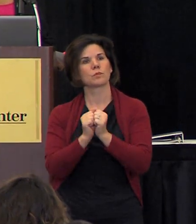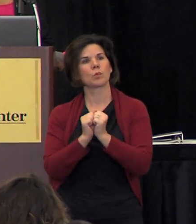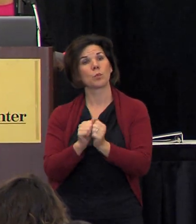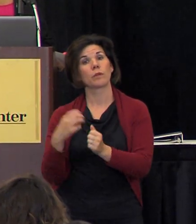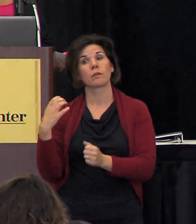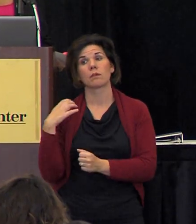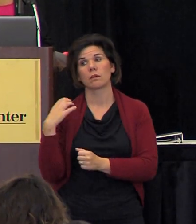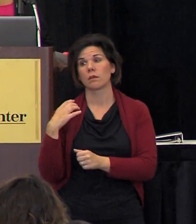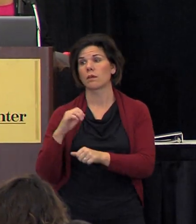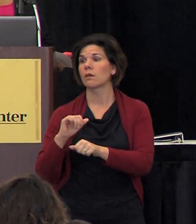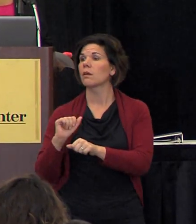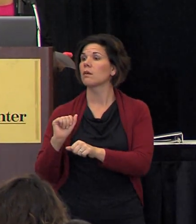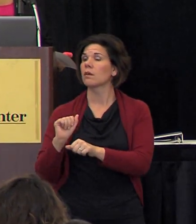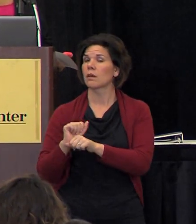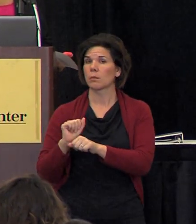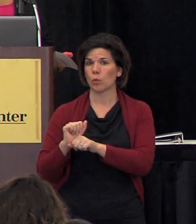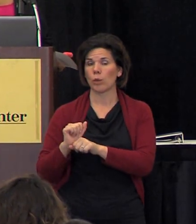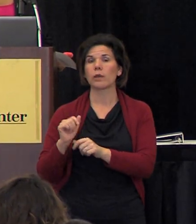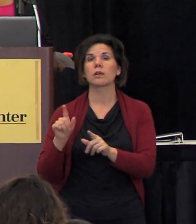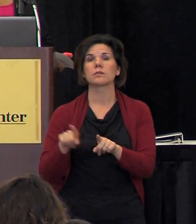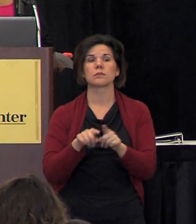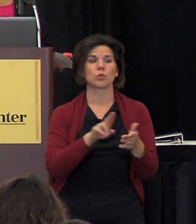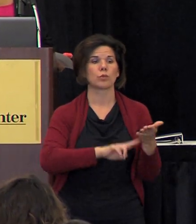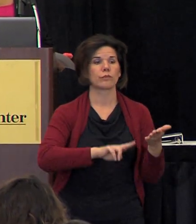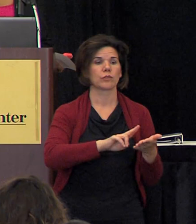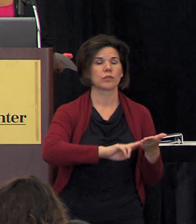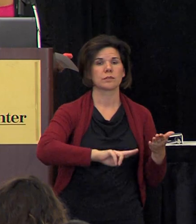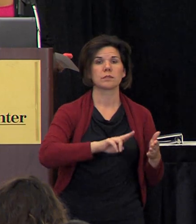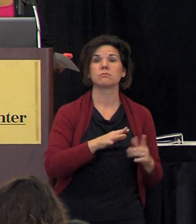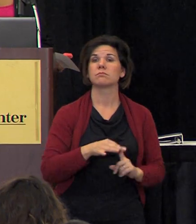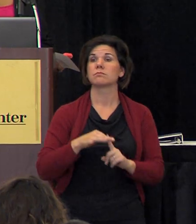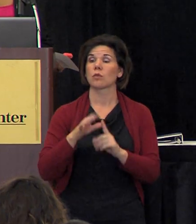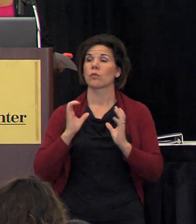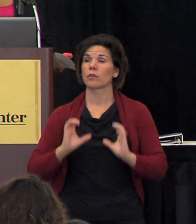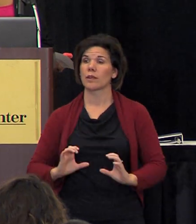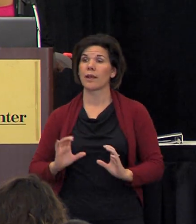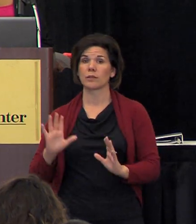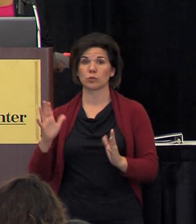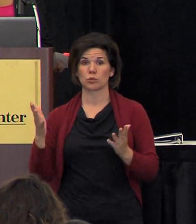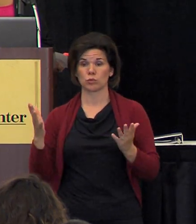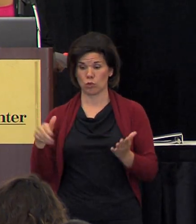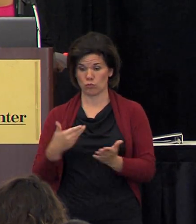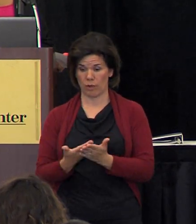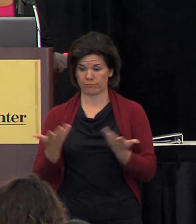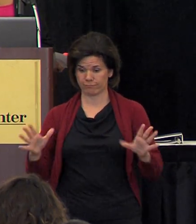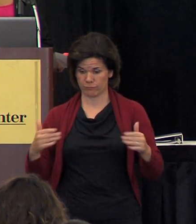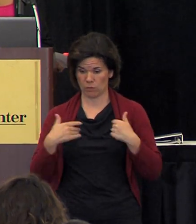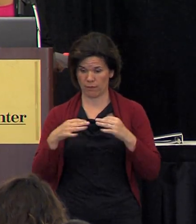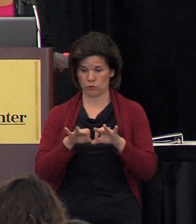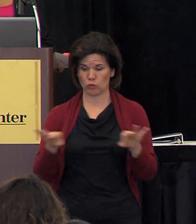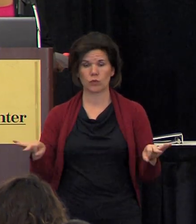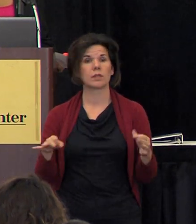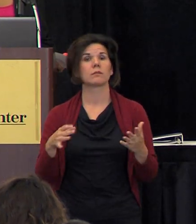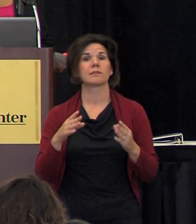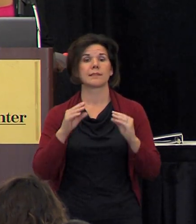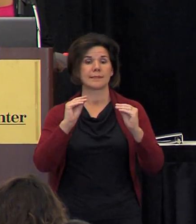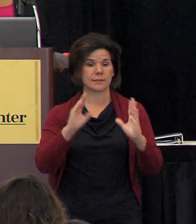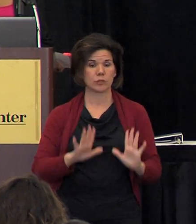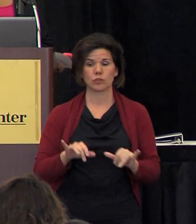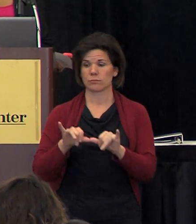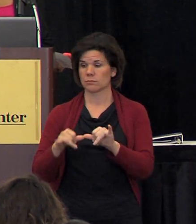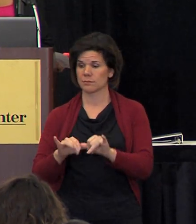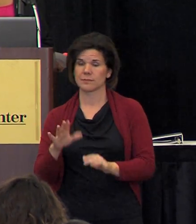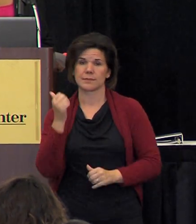employers and universities especially for our clients who arrive with degrees so that teachers and engineers and